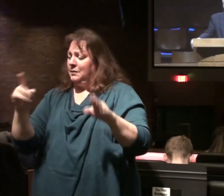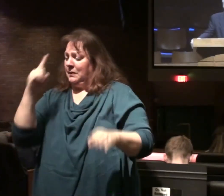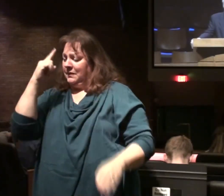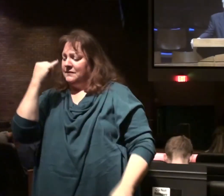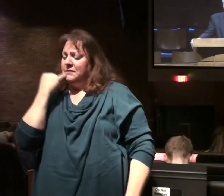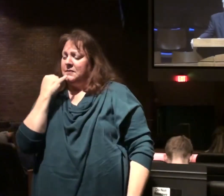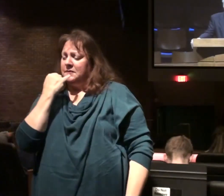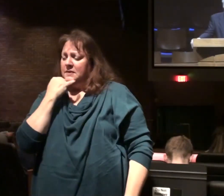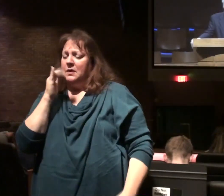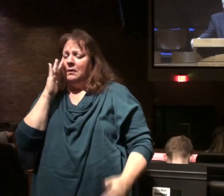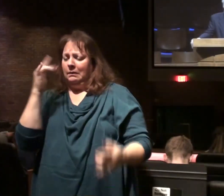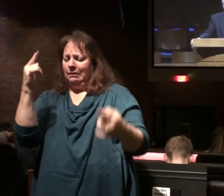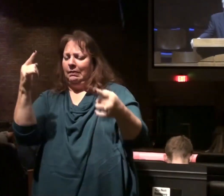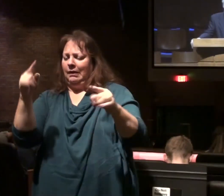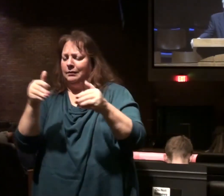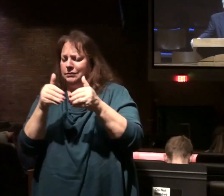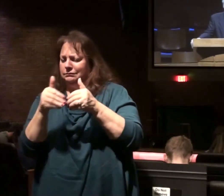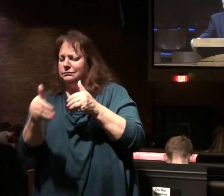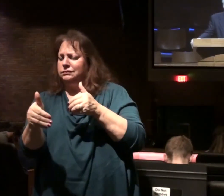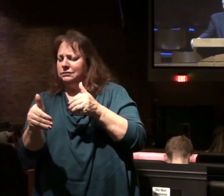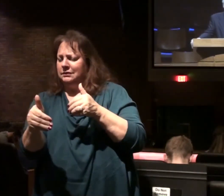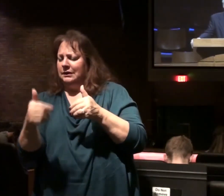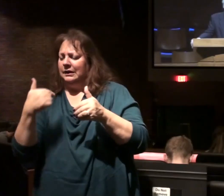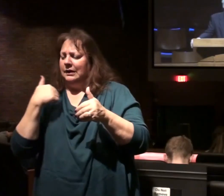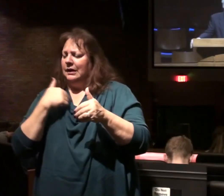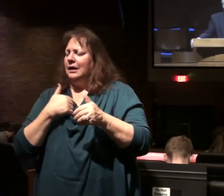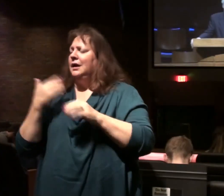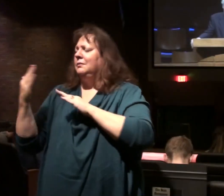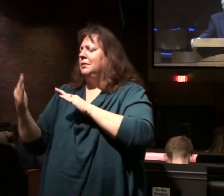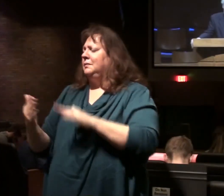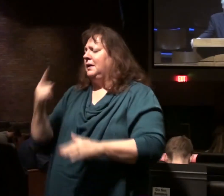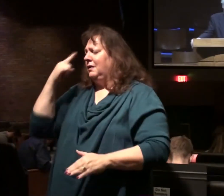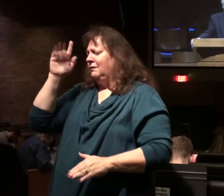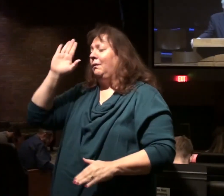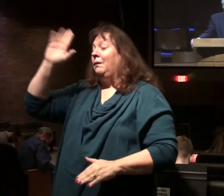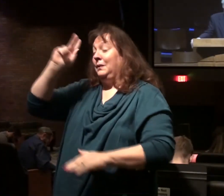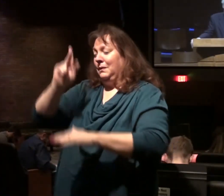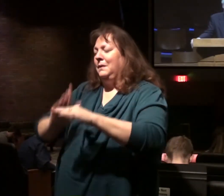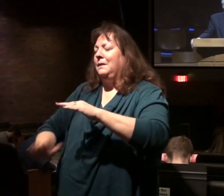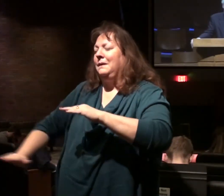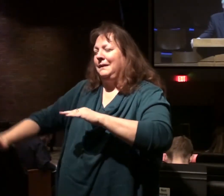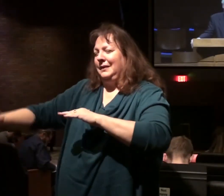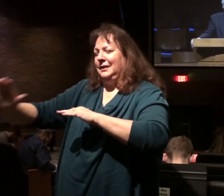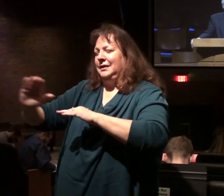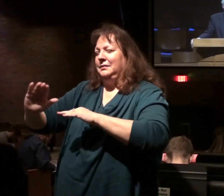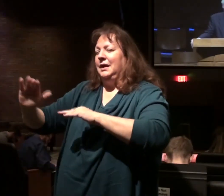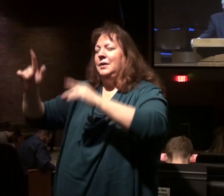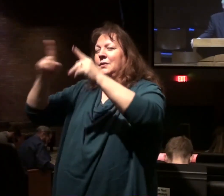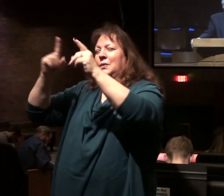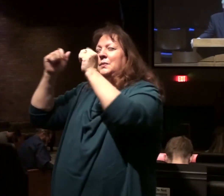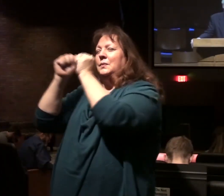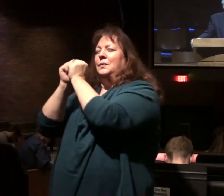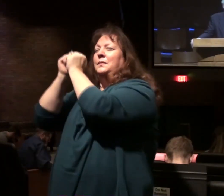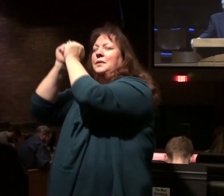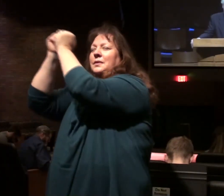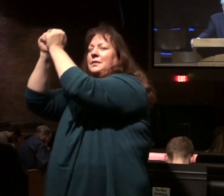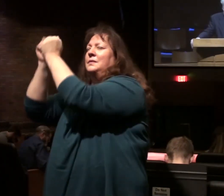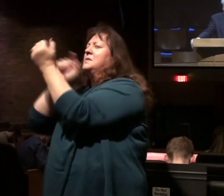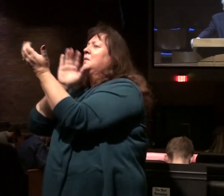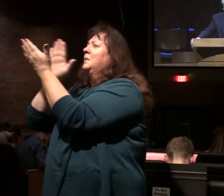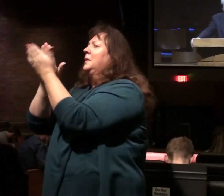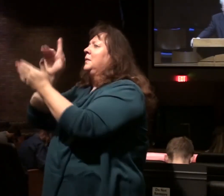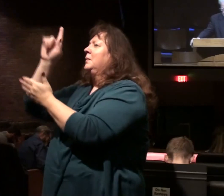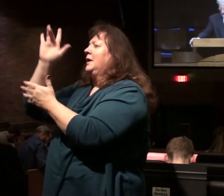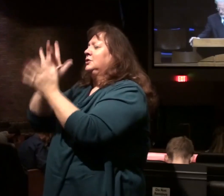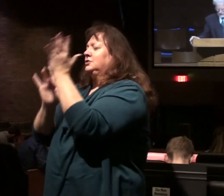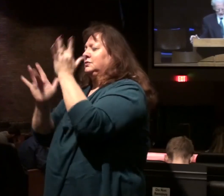Israel can be carried out, and we can be prepared for the kingdom in which we will go and reign. We give you praise